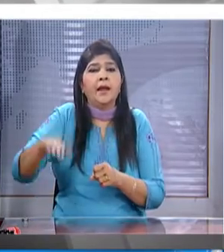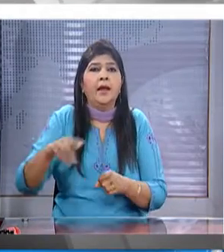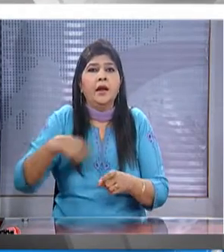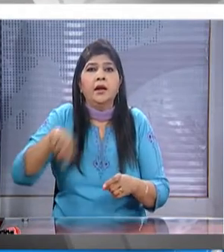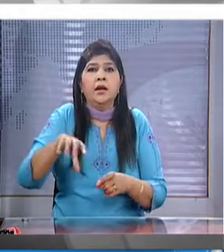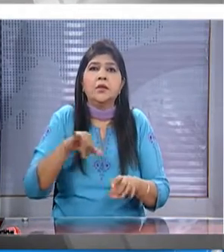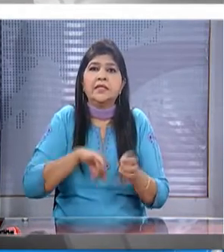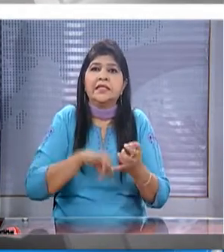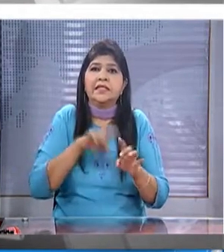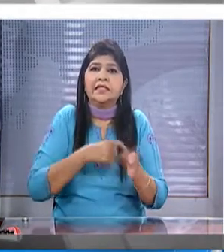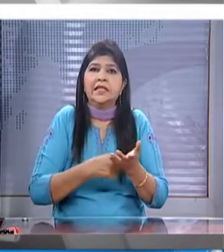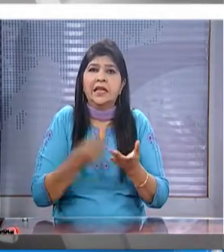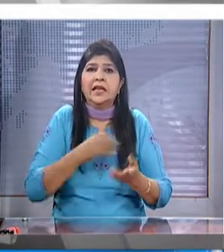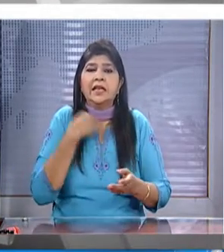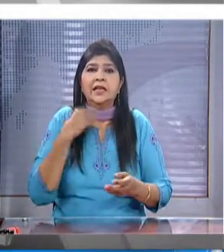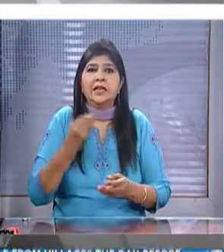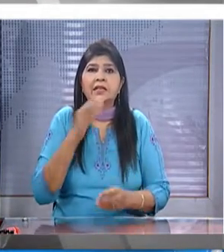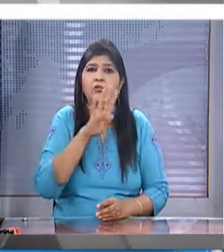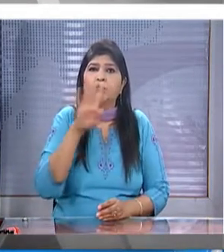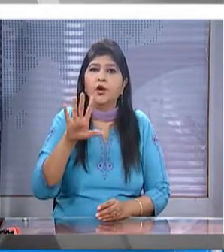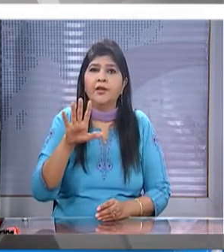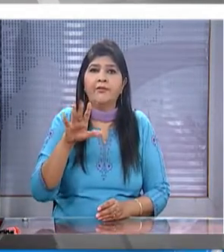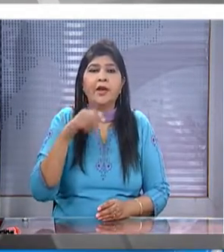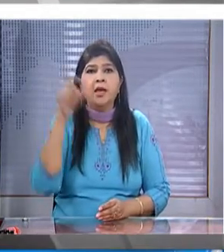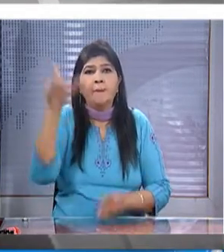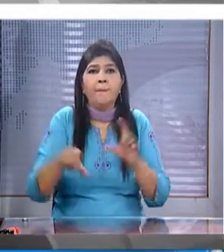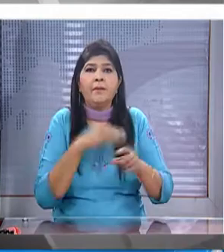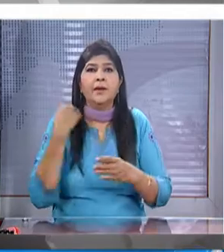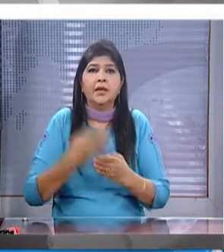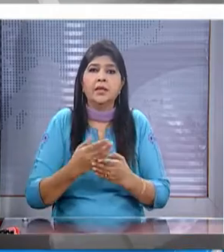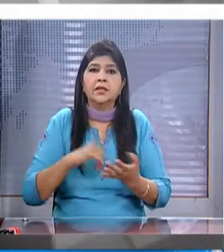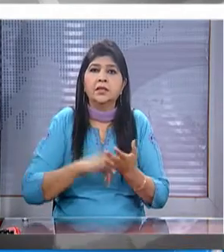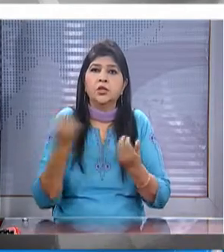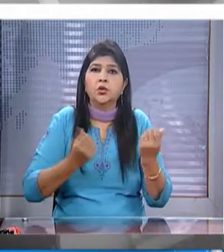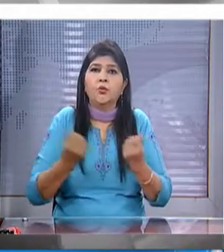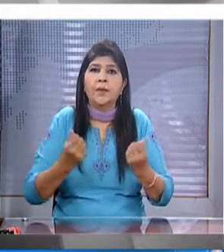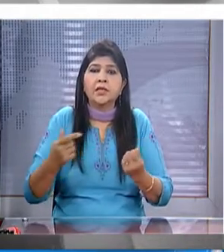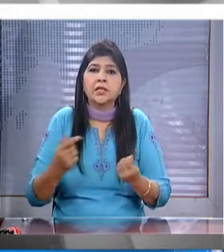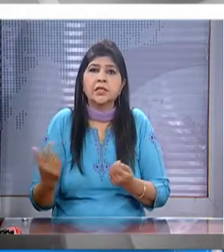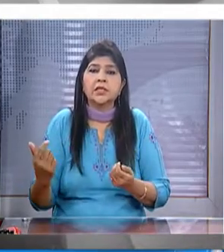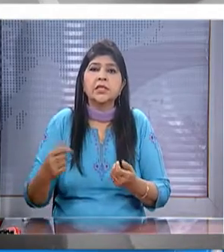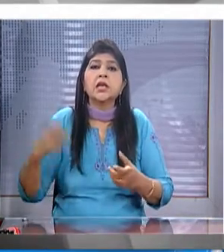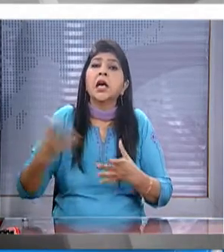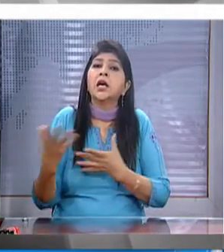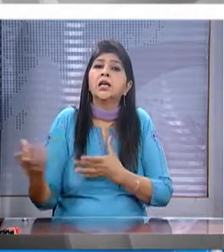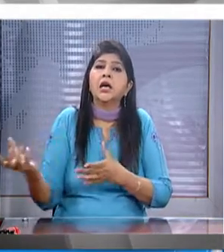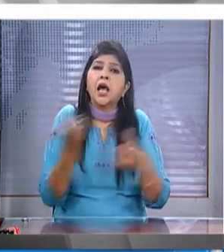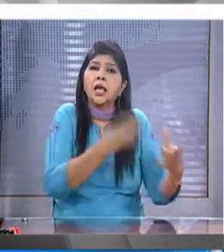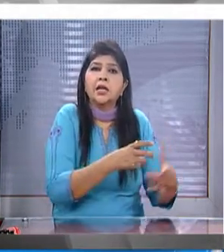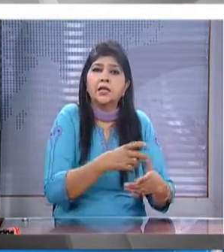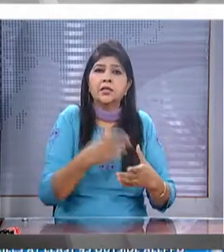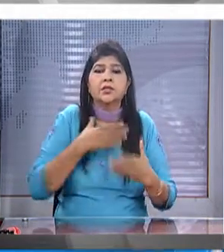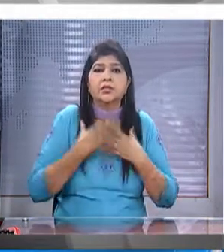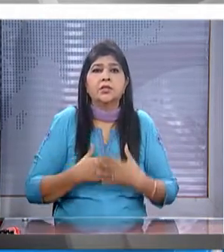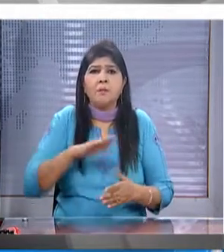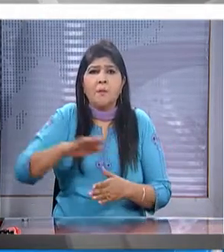killing at least 45 people it shattered coaches and set cars on fire leaving a trail of bodies including those